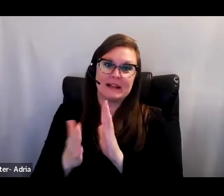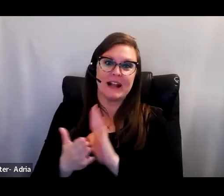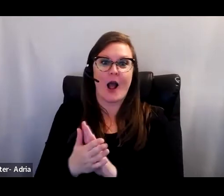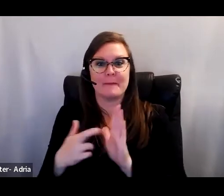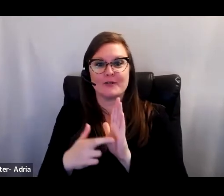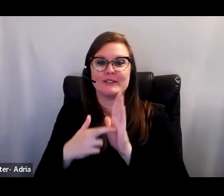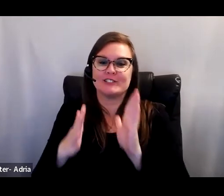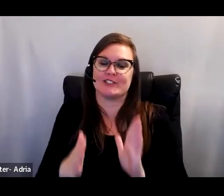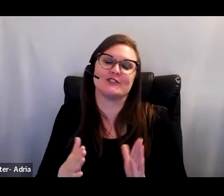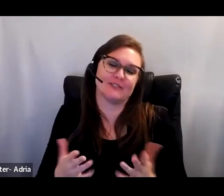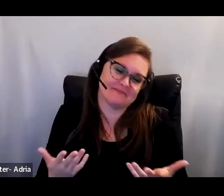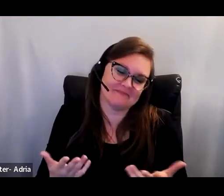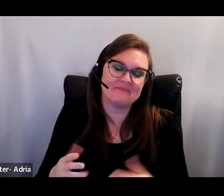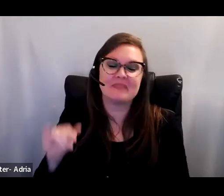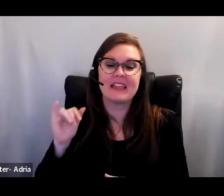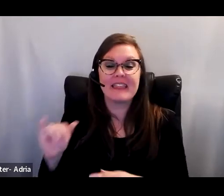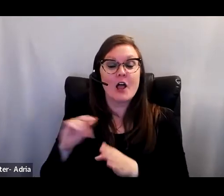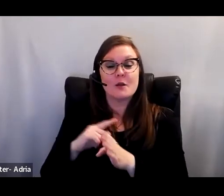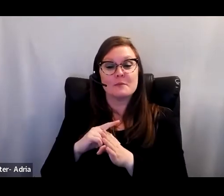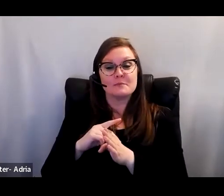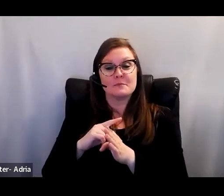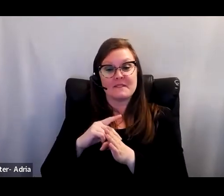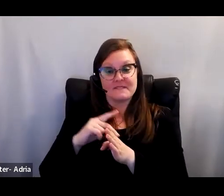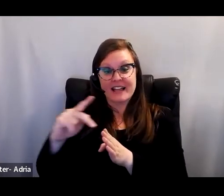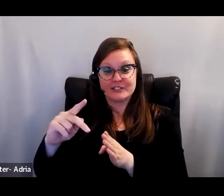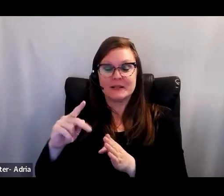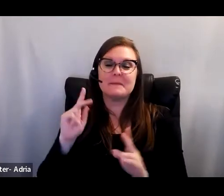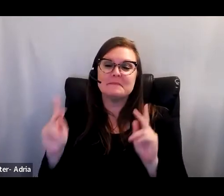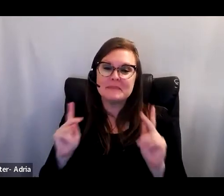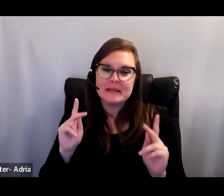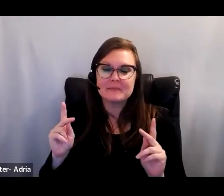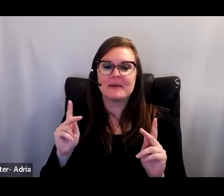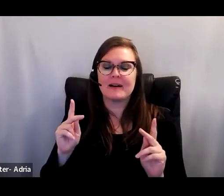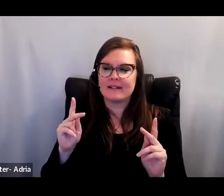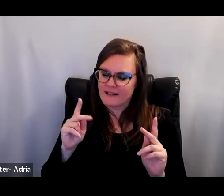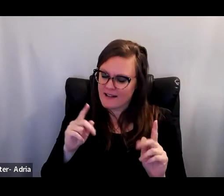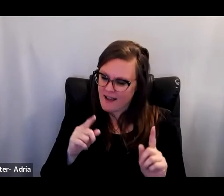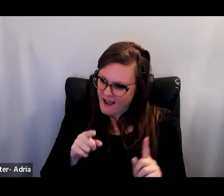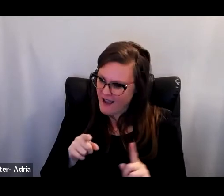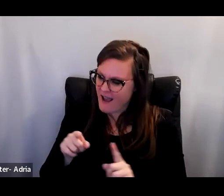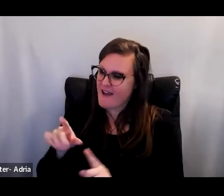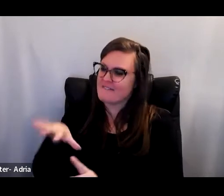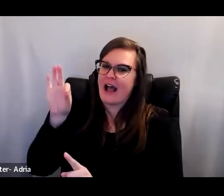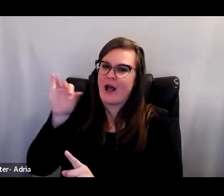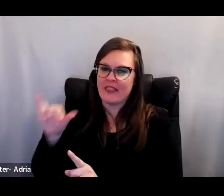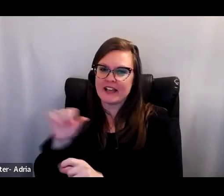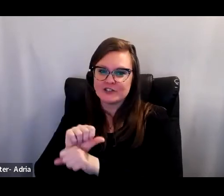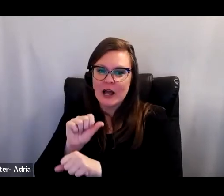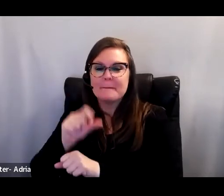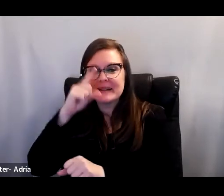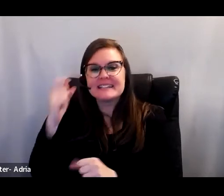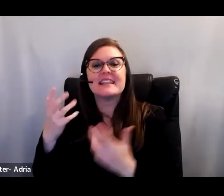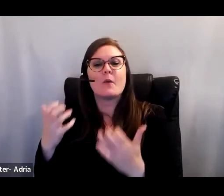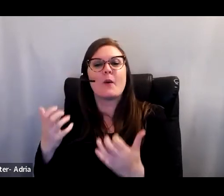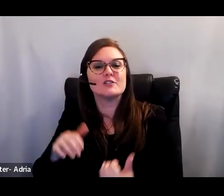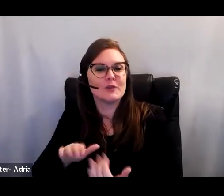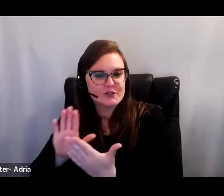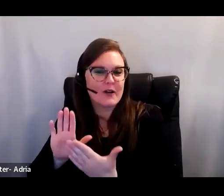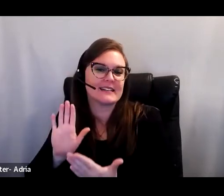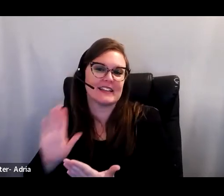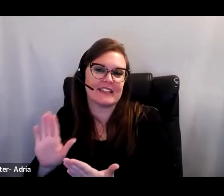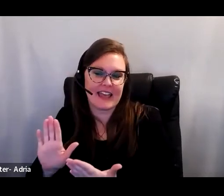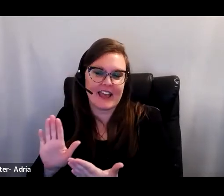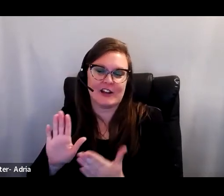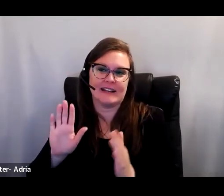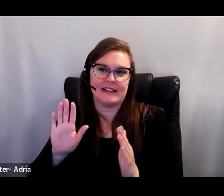likely, it is a profession that people come to in an effort to address abiding concerns in the field of education with the hopes that their research can make a difference.